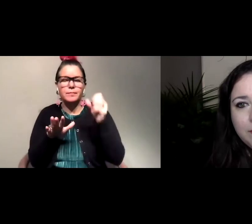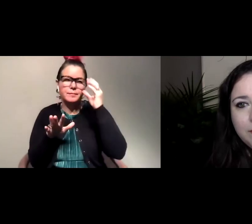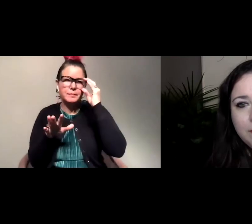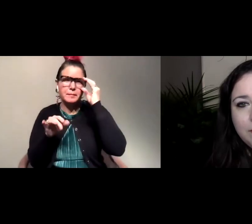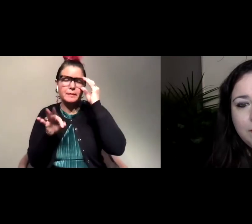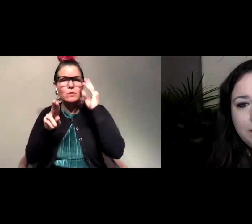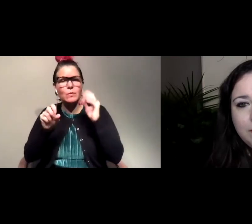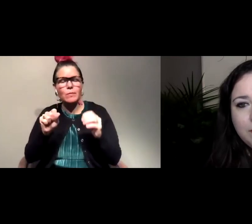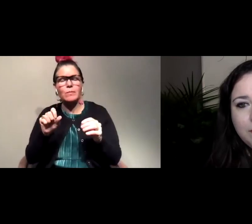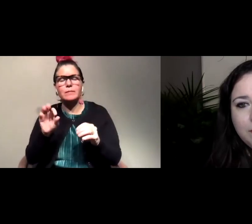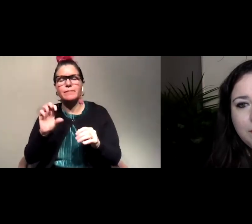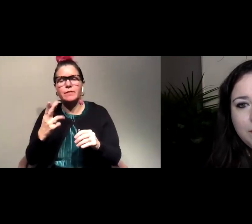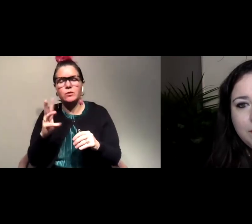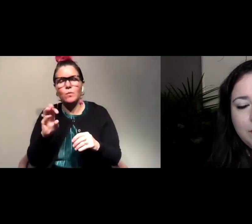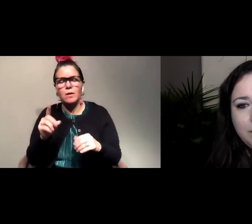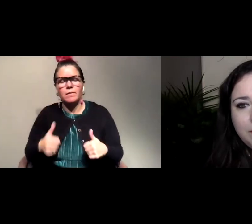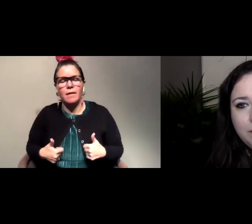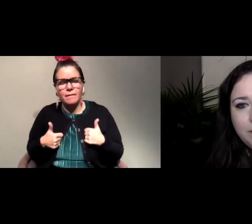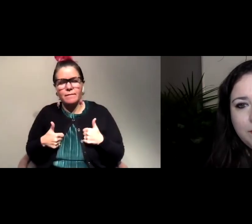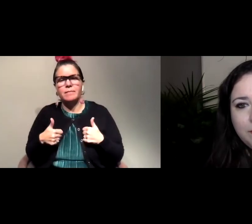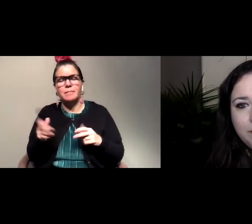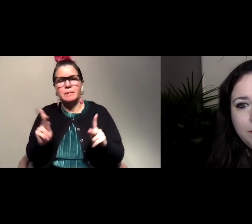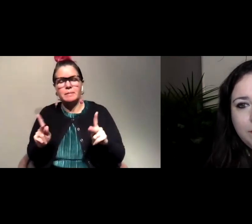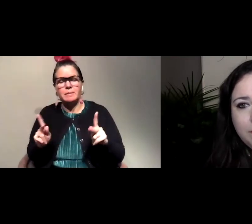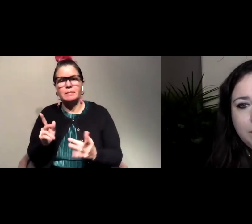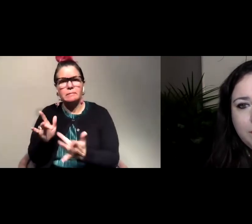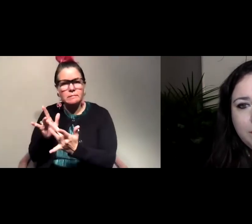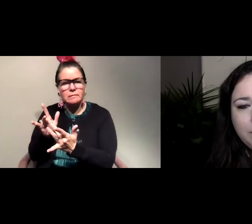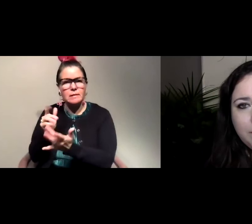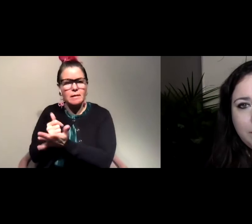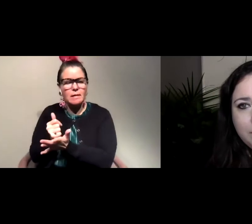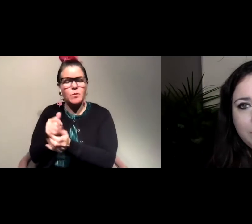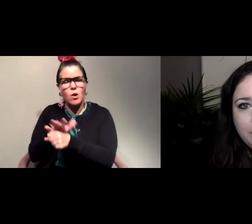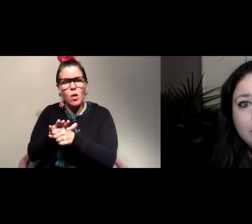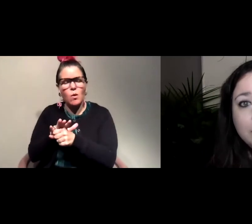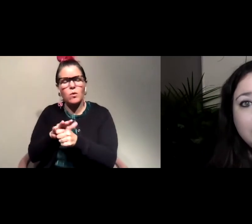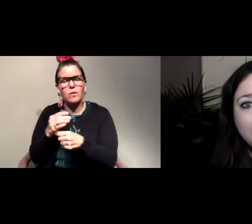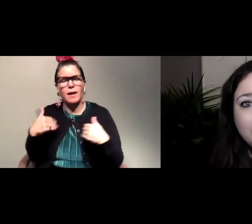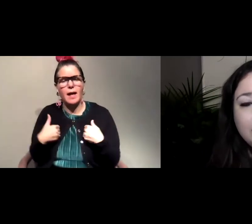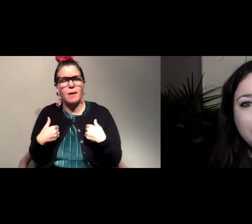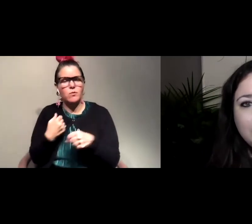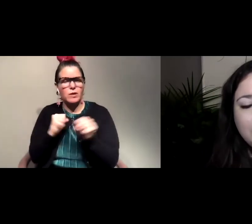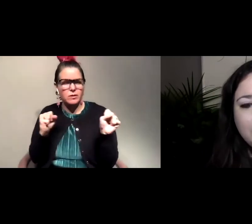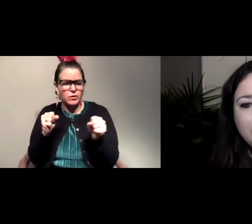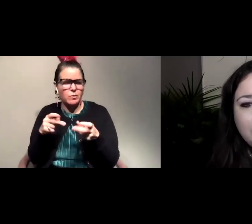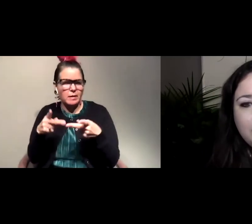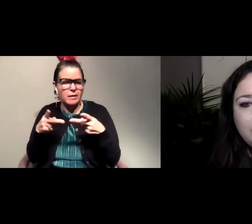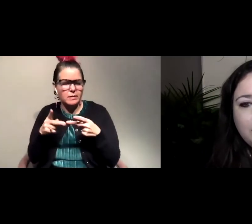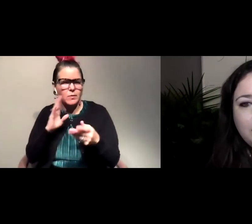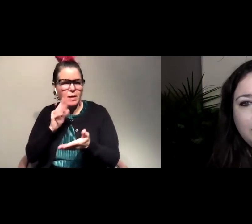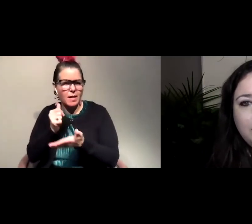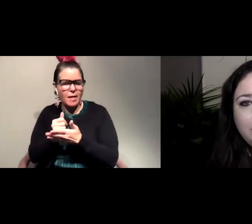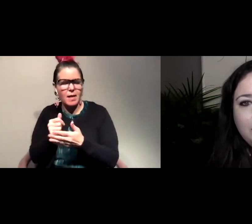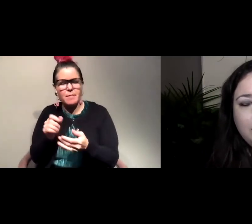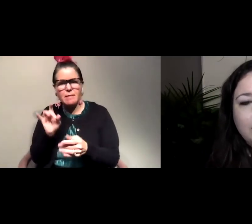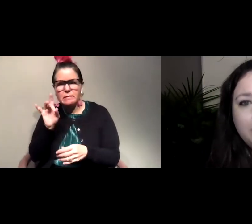in the US fish and wildlife or any local animal rescue that can help you out and they would be able to give